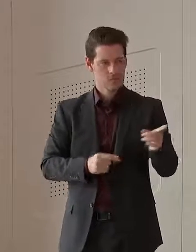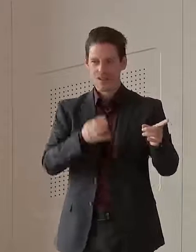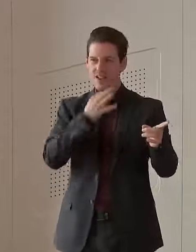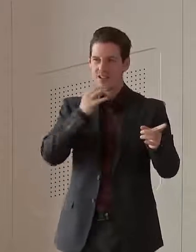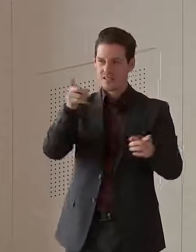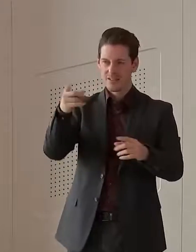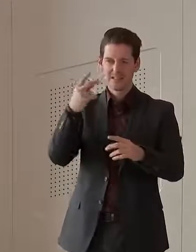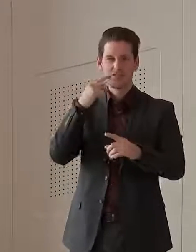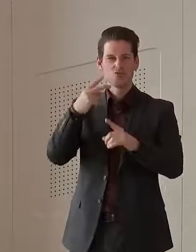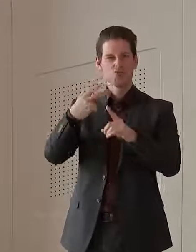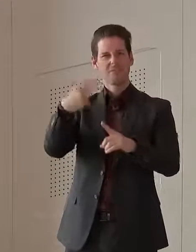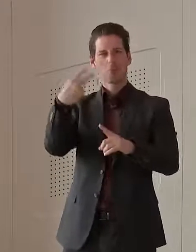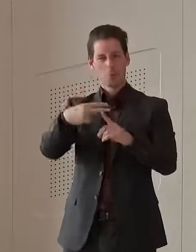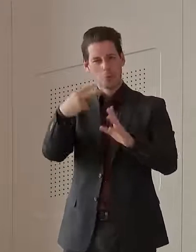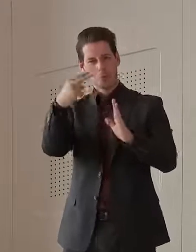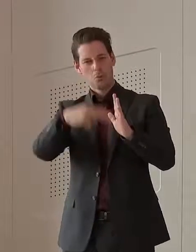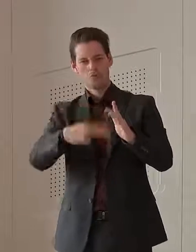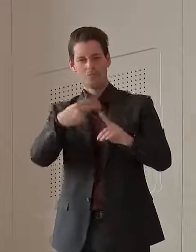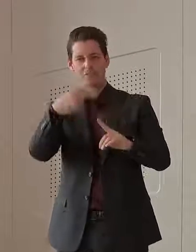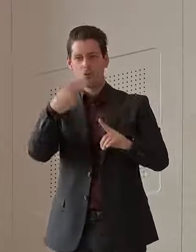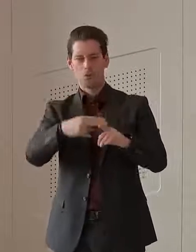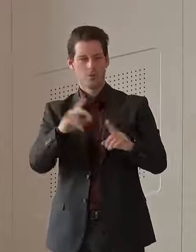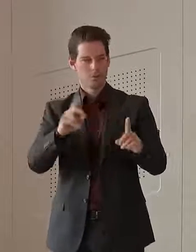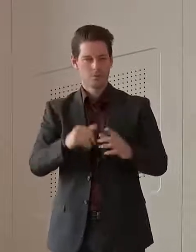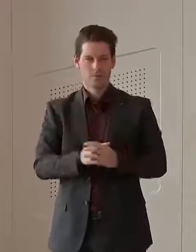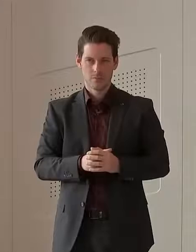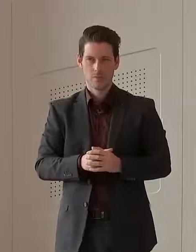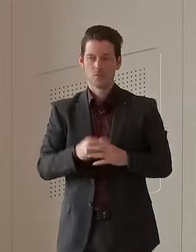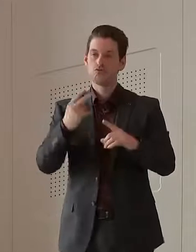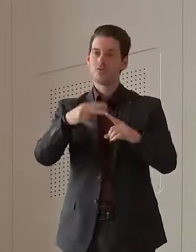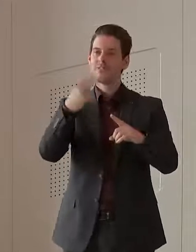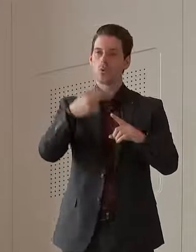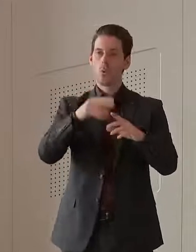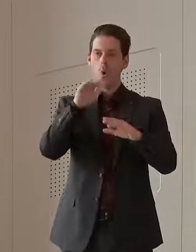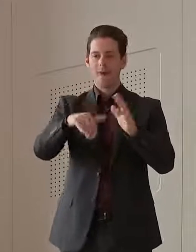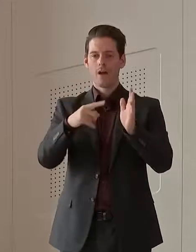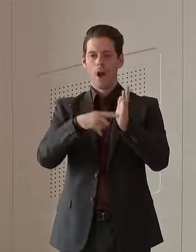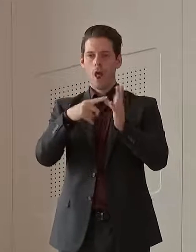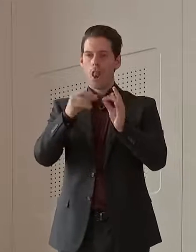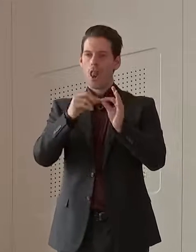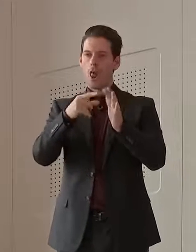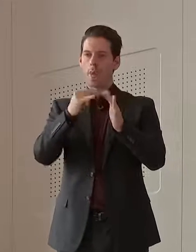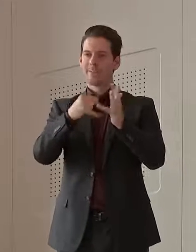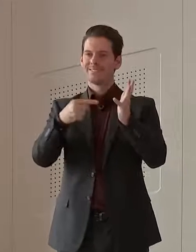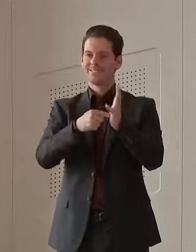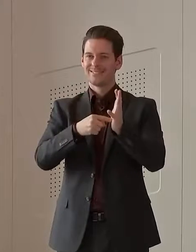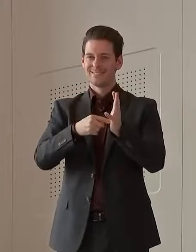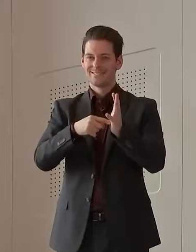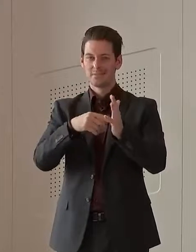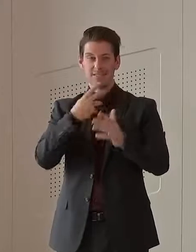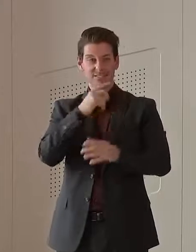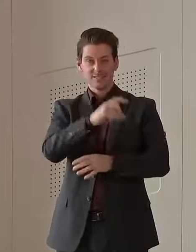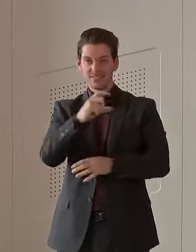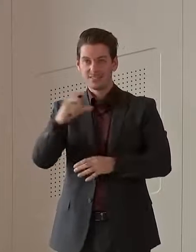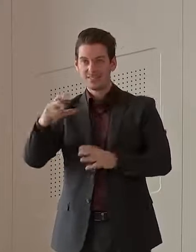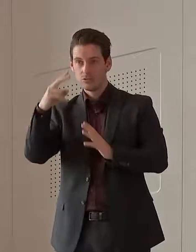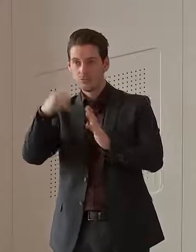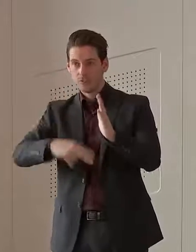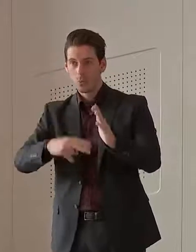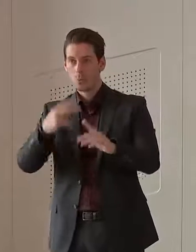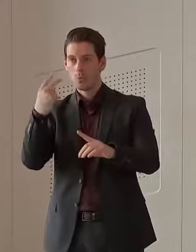Sorry? You mentioned a review was underway regarding... There's a review happening of our lobbyists. The triple C review? No, no, no. The one